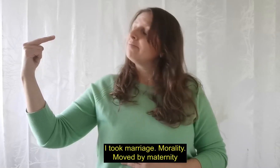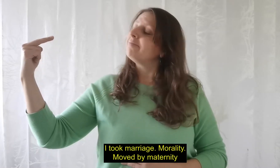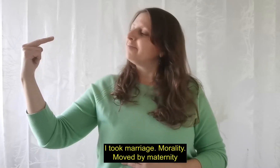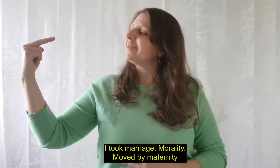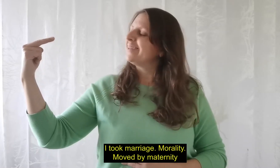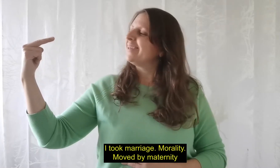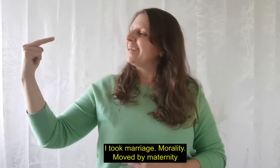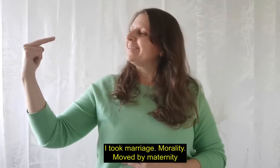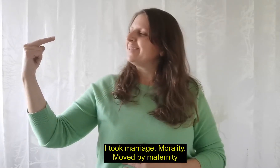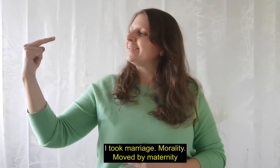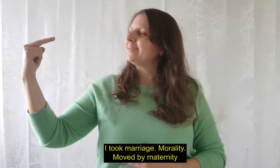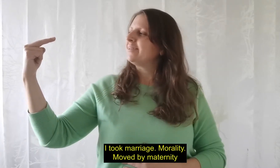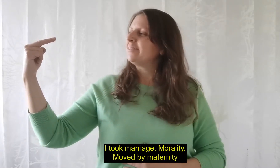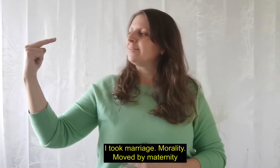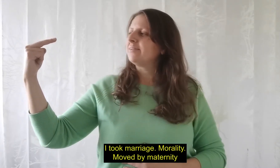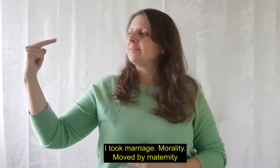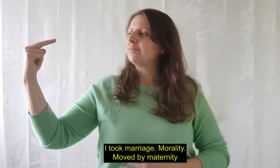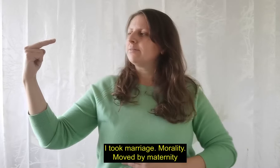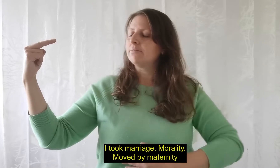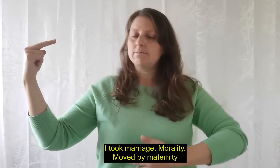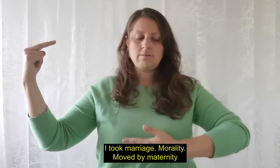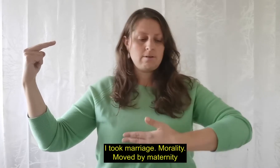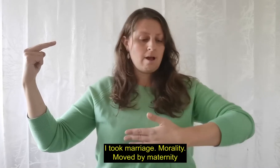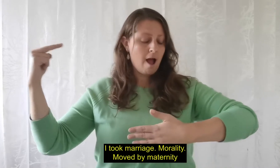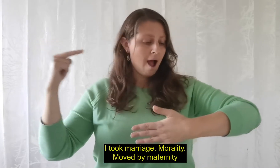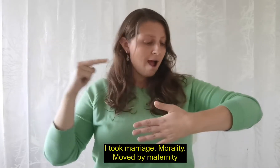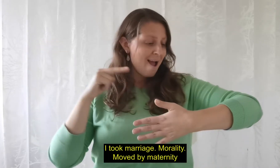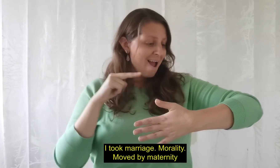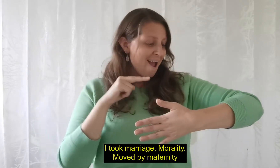I took marriage, morality